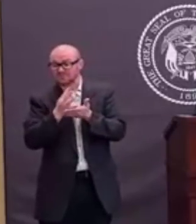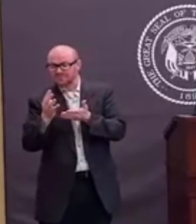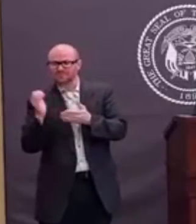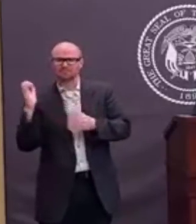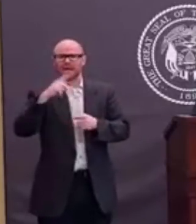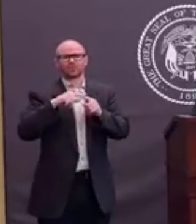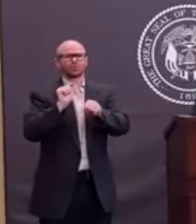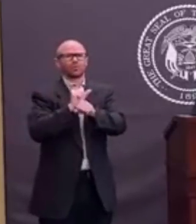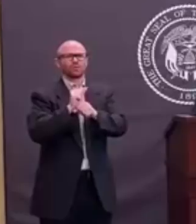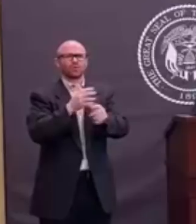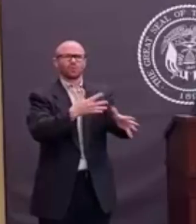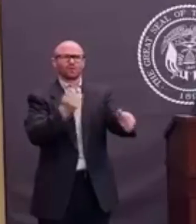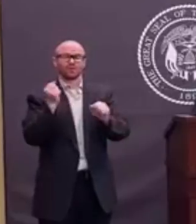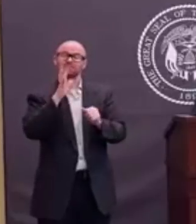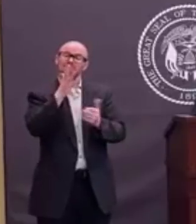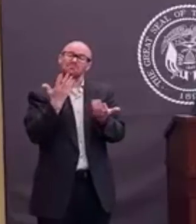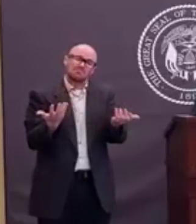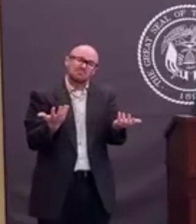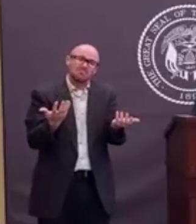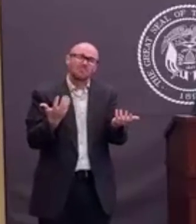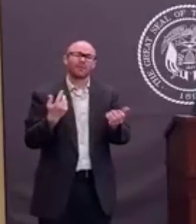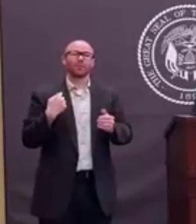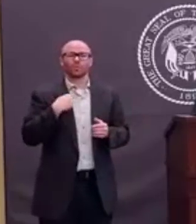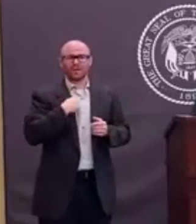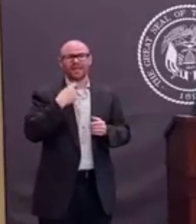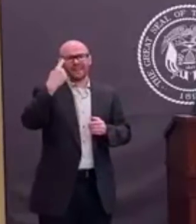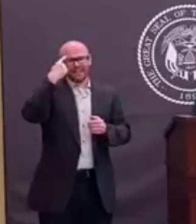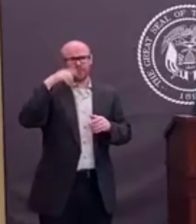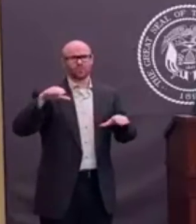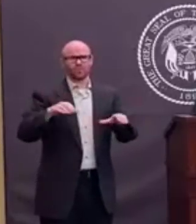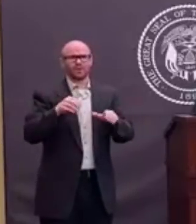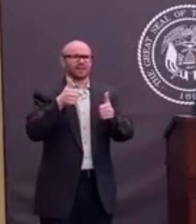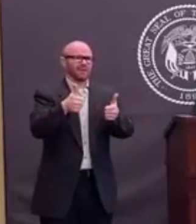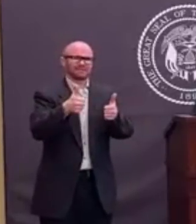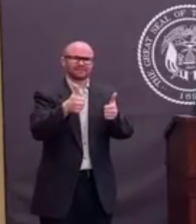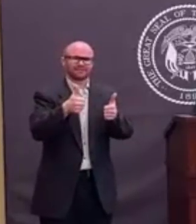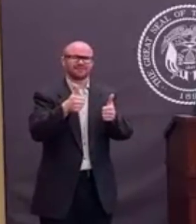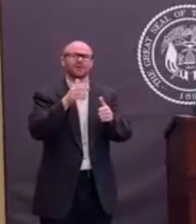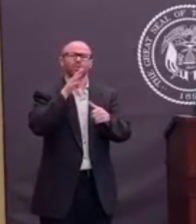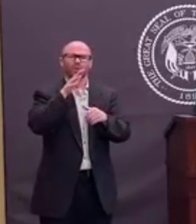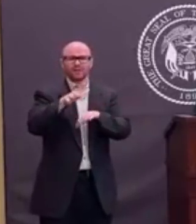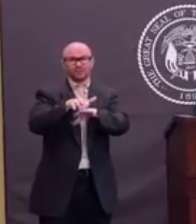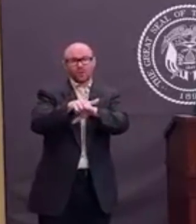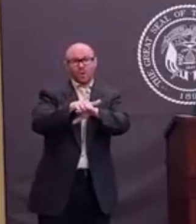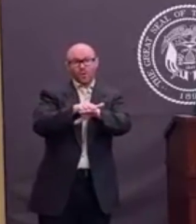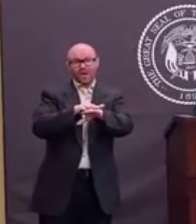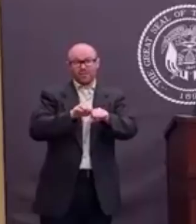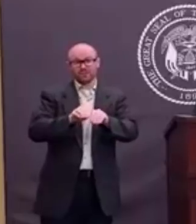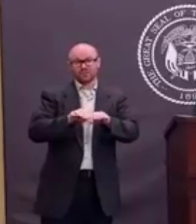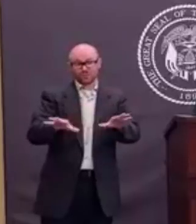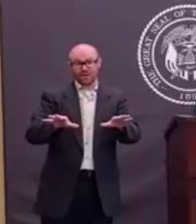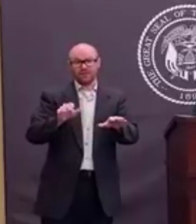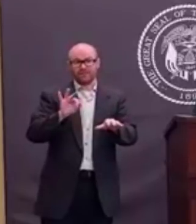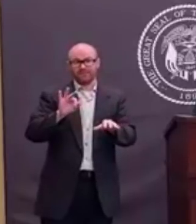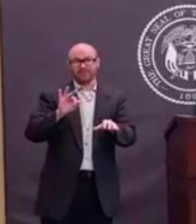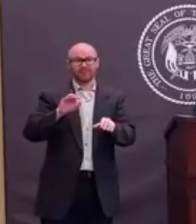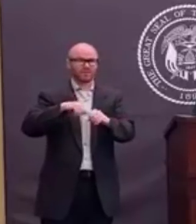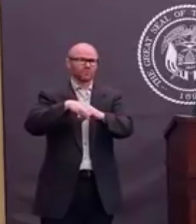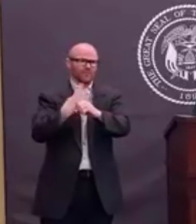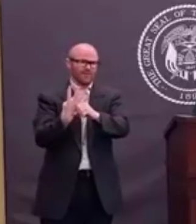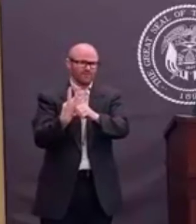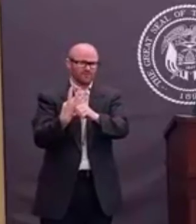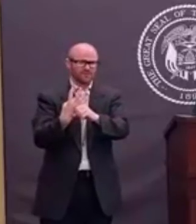We're we think we're doing things that are the optimal where we'll slow down the spread of the coronavirus